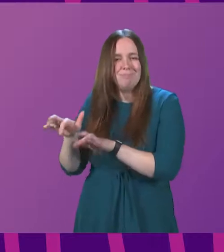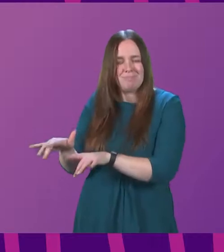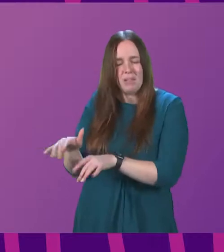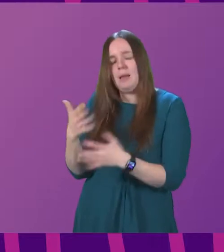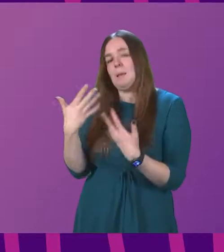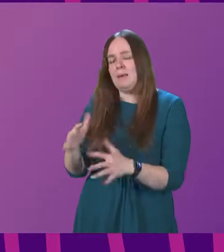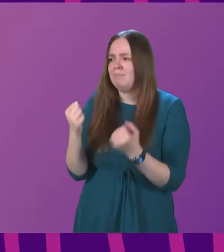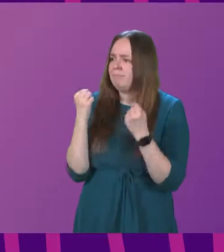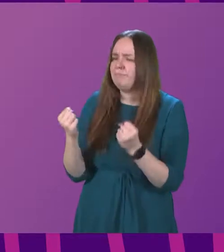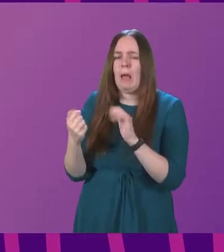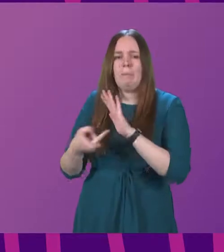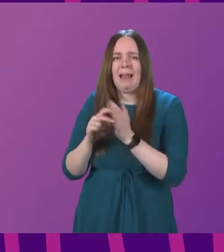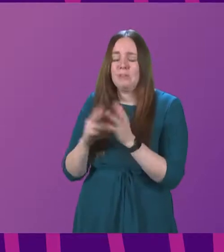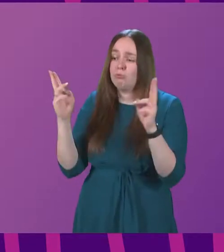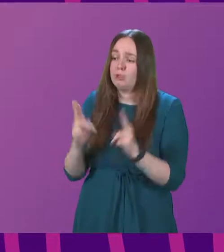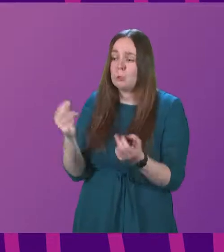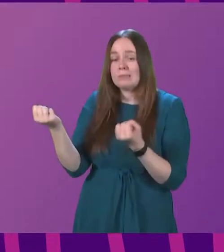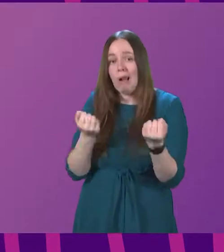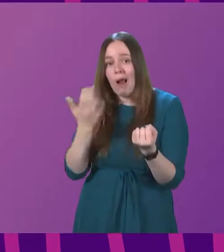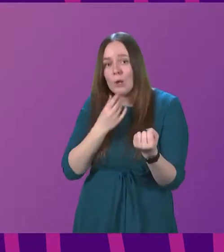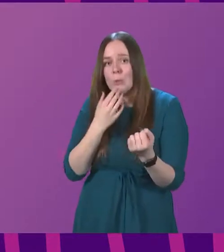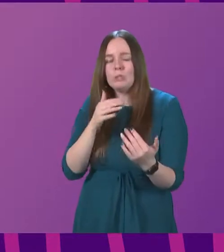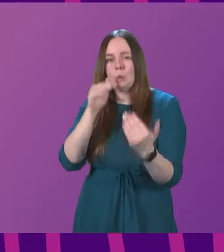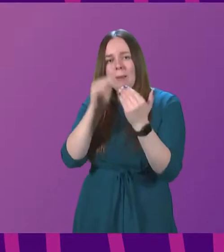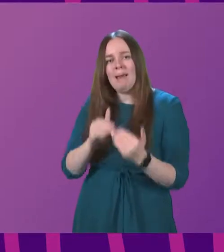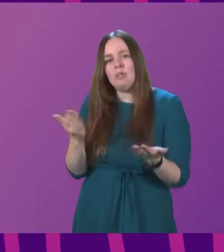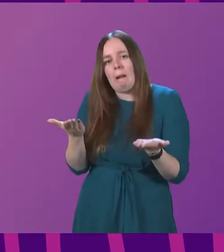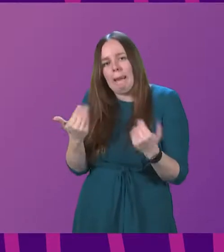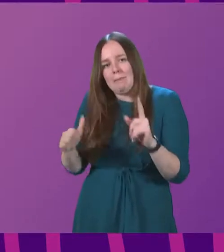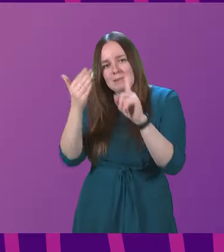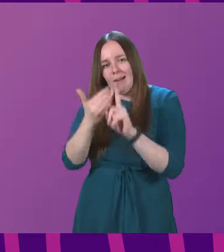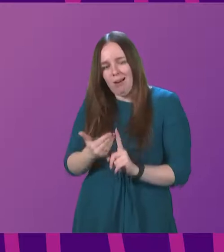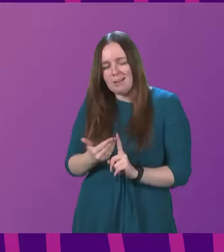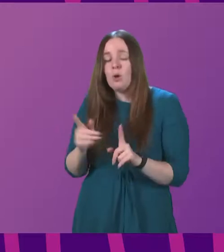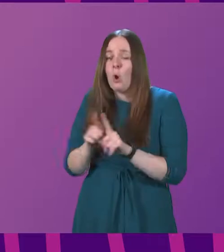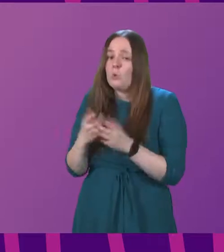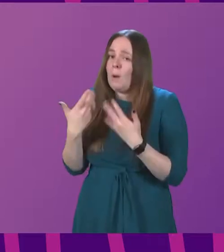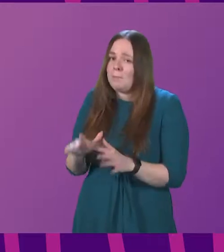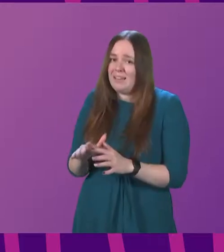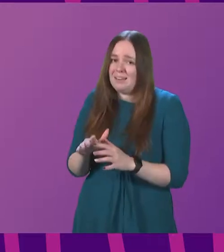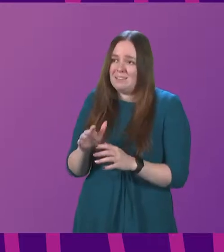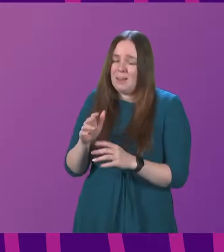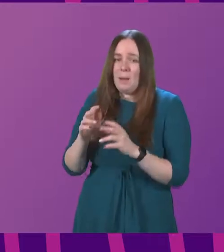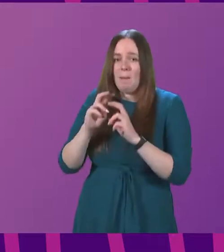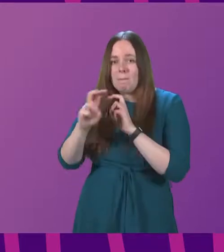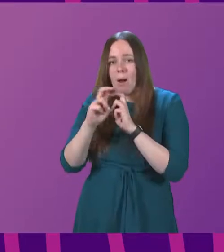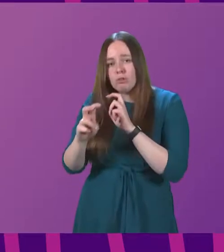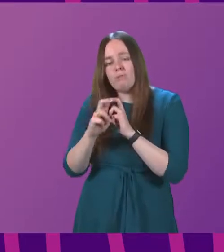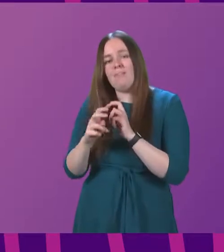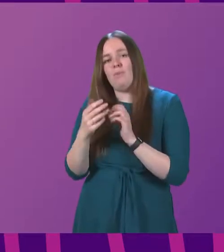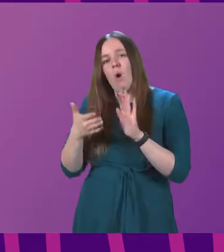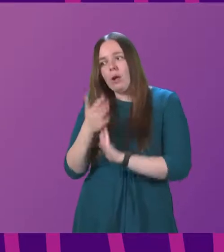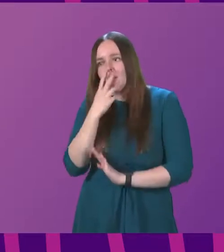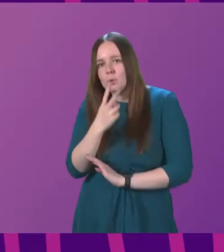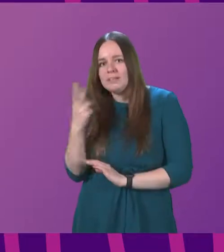out strong plans to reduce car use to help meet climate targets, he has also delivered concessionary bus travel for under-22s and laid the